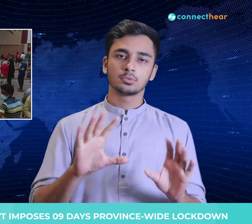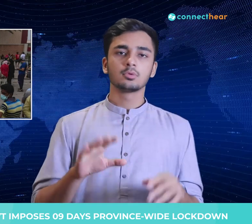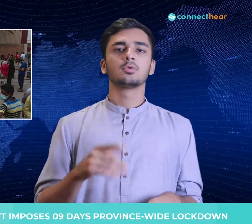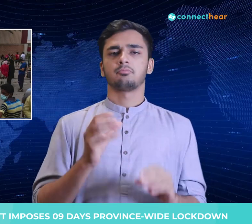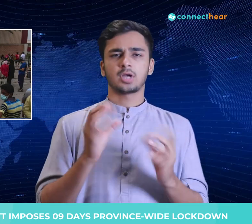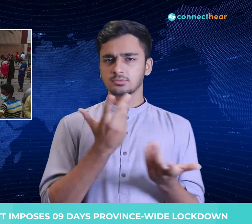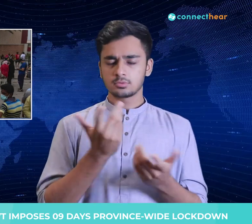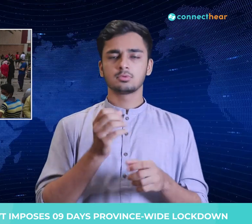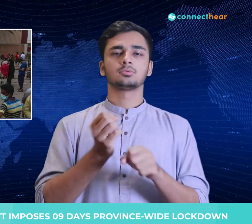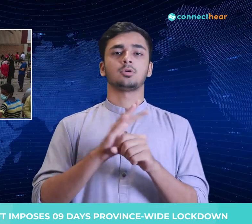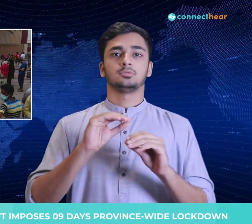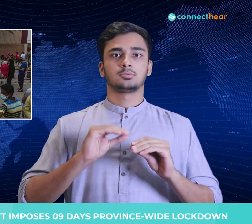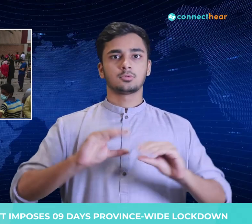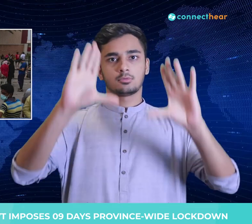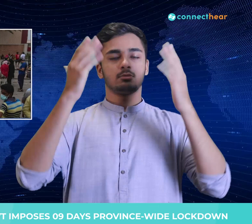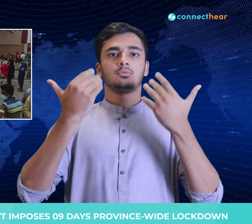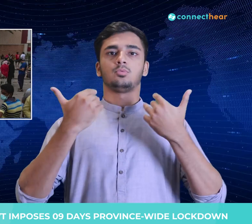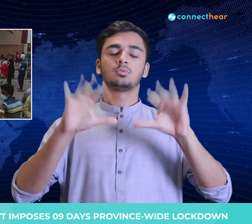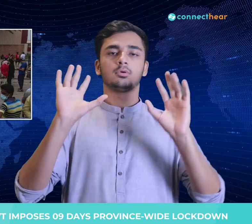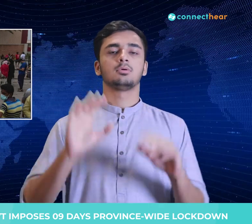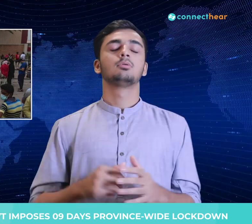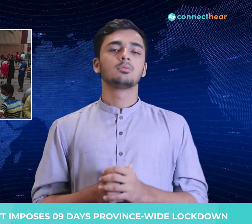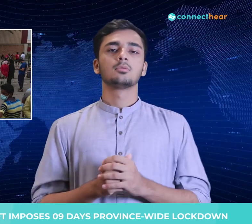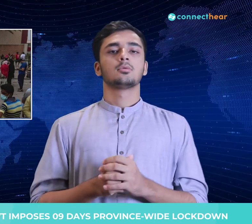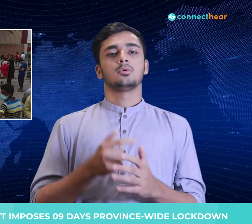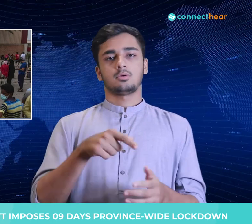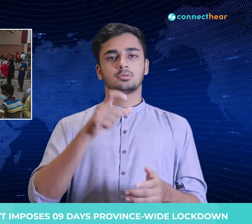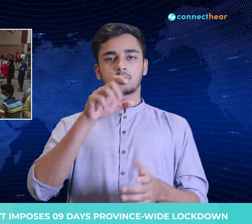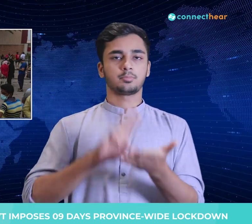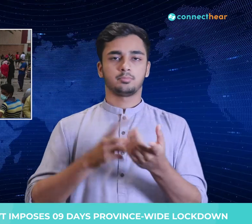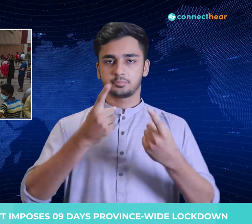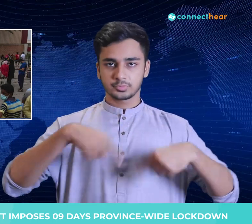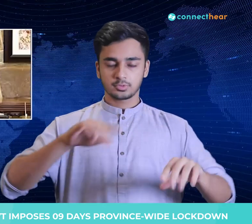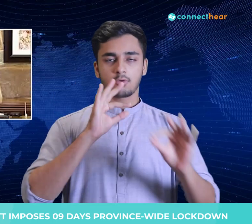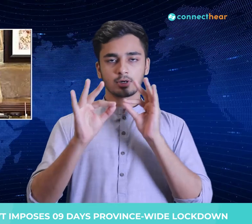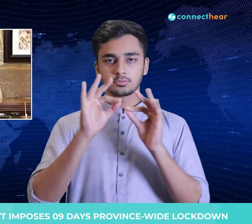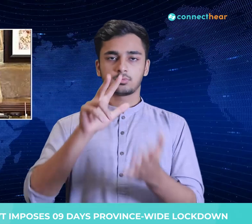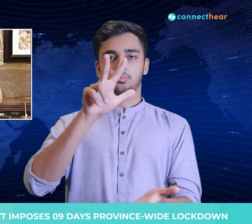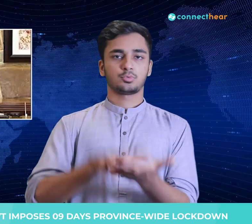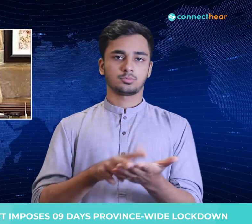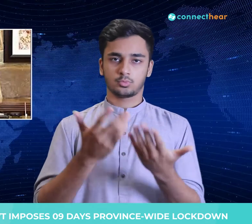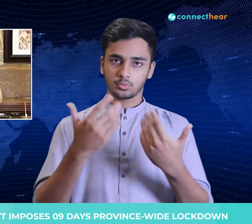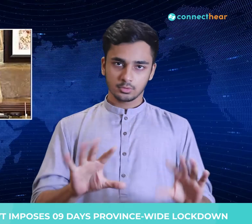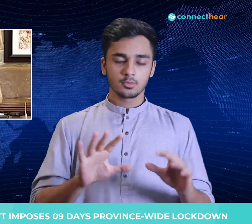abnormal surge in COVID-19 cases, especially in Karachi. The decision was taken by Chief Minister